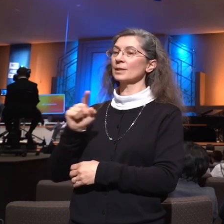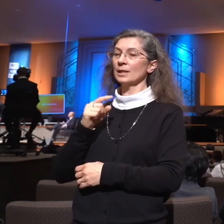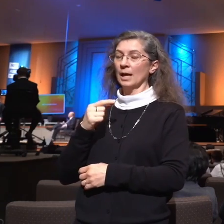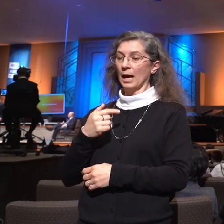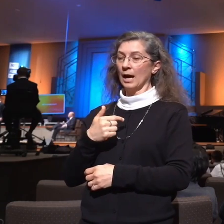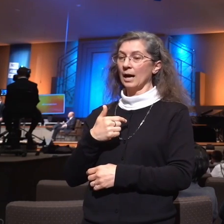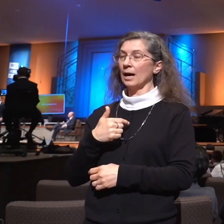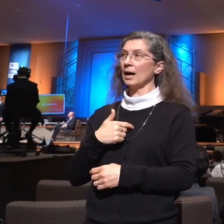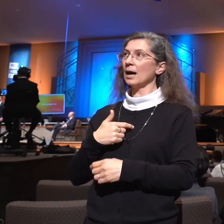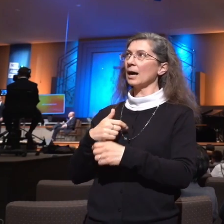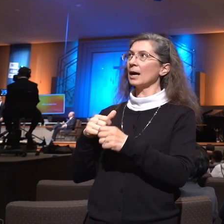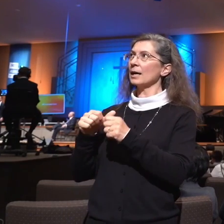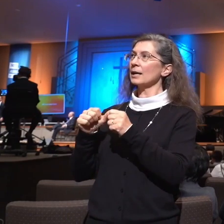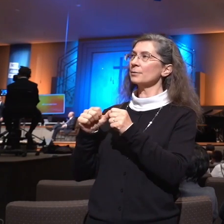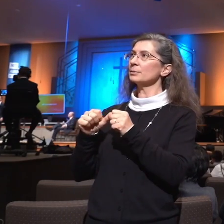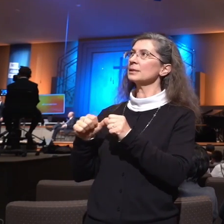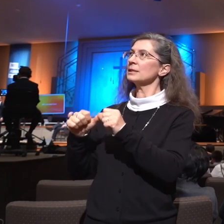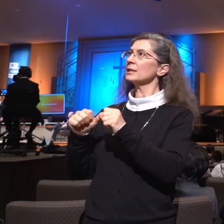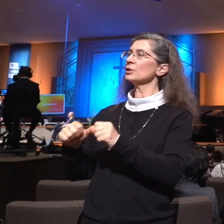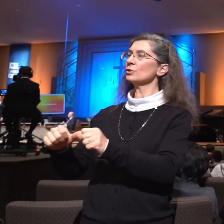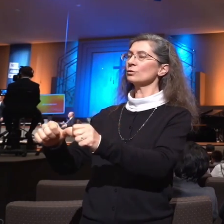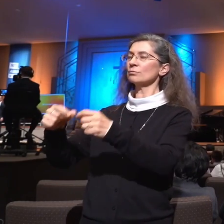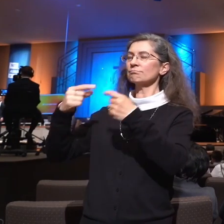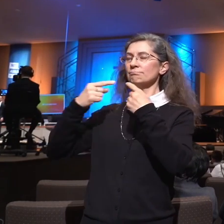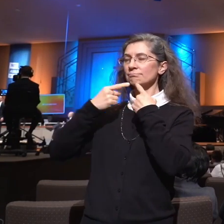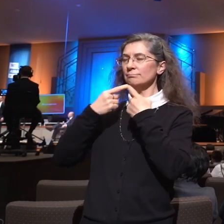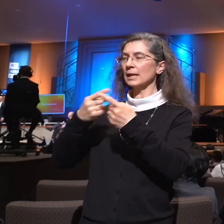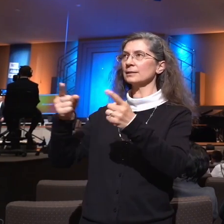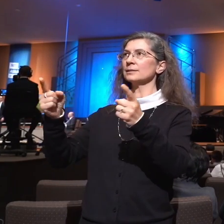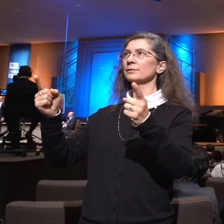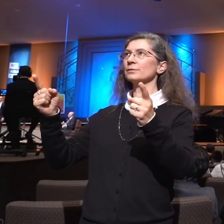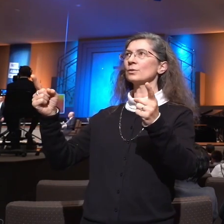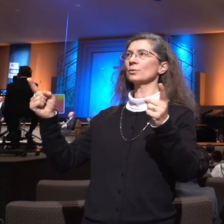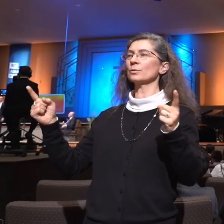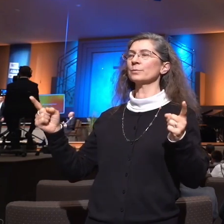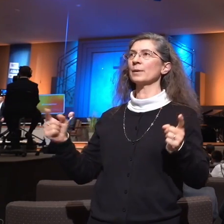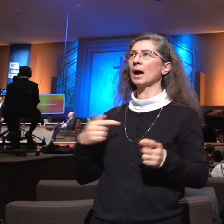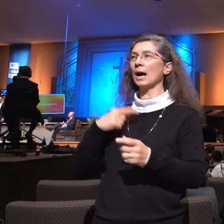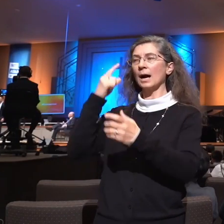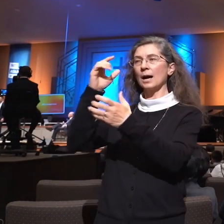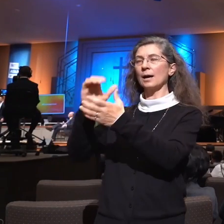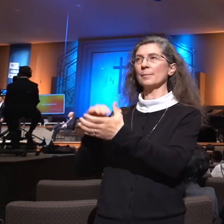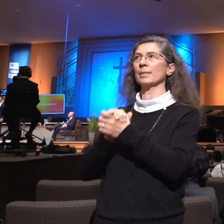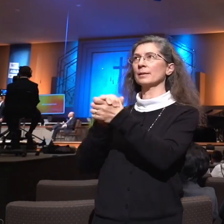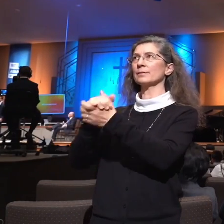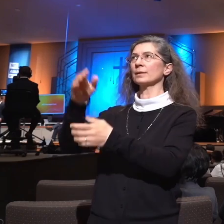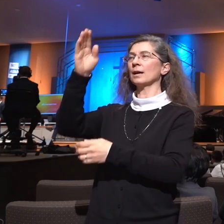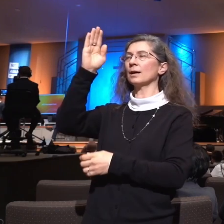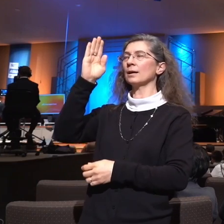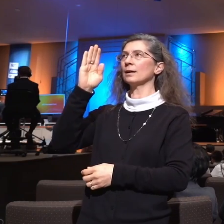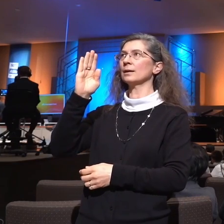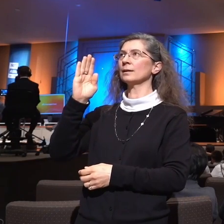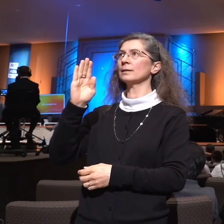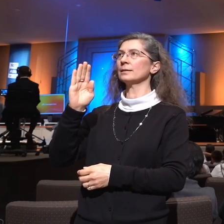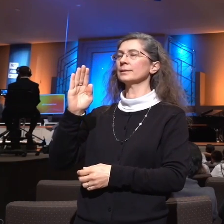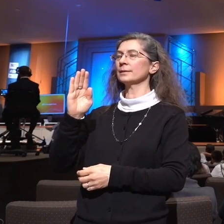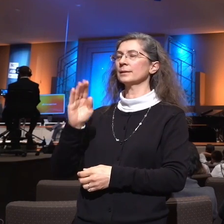I will testify. I believe God. I believe His word